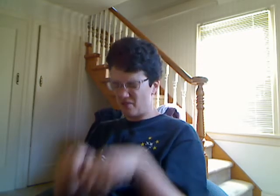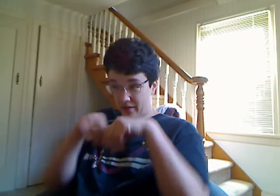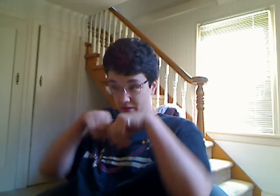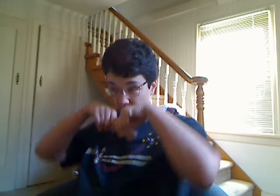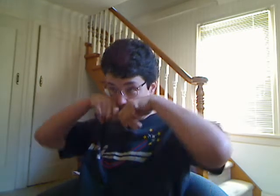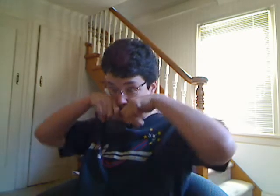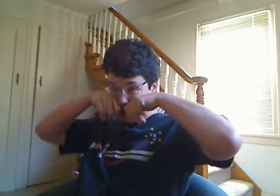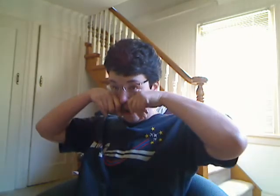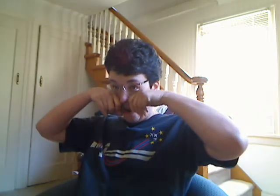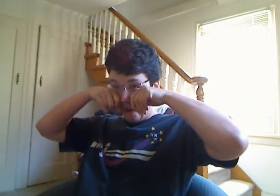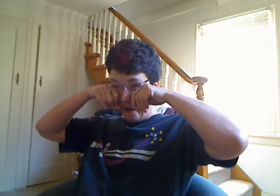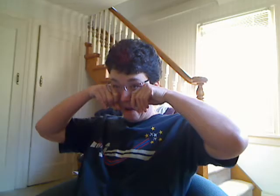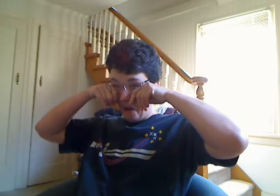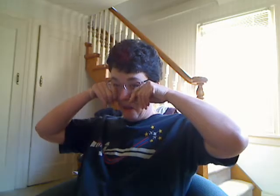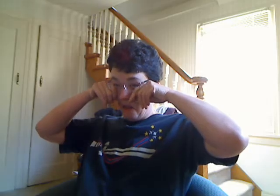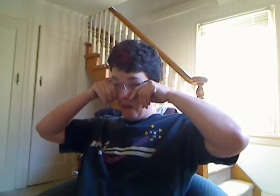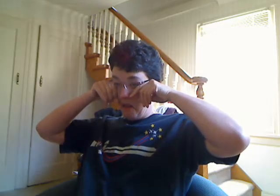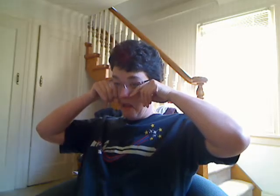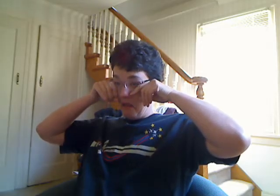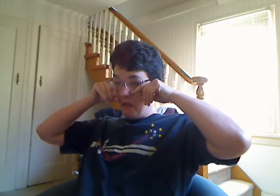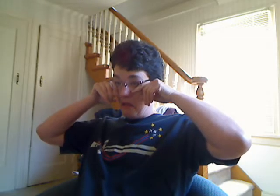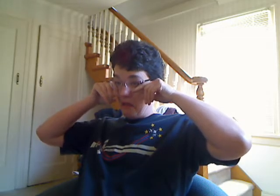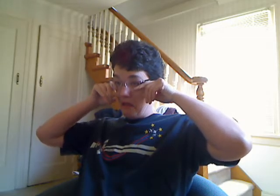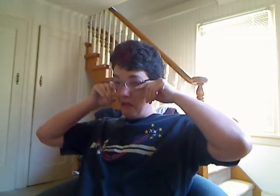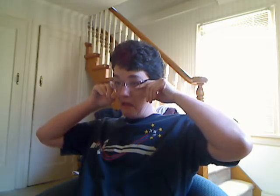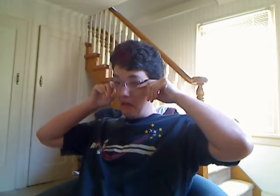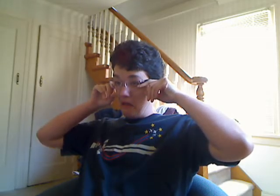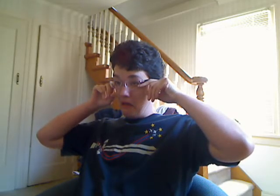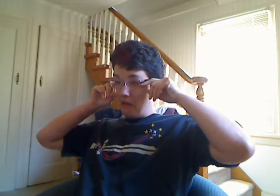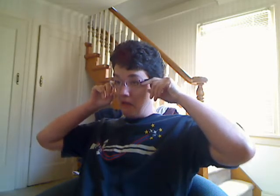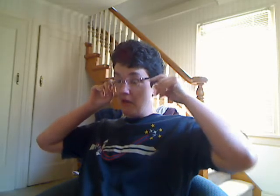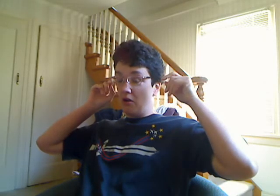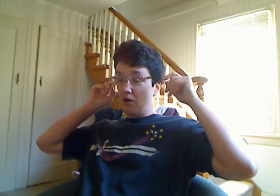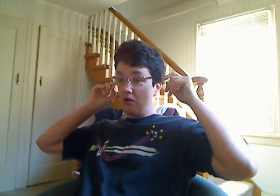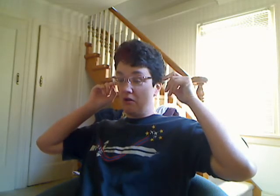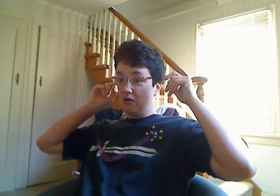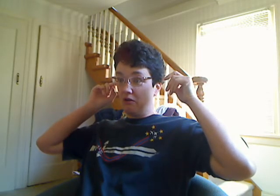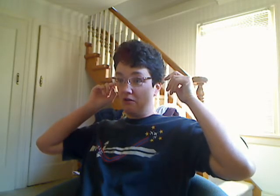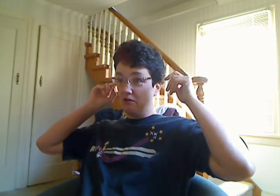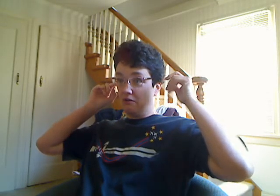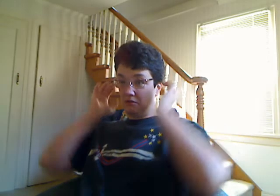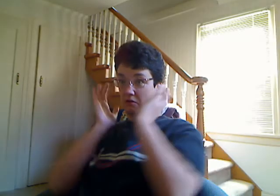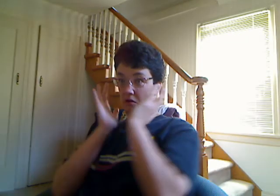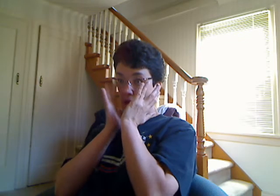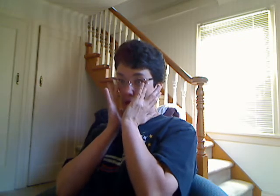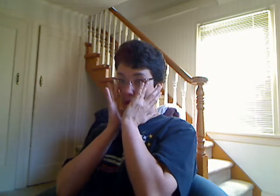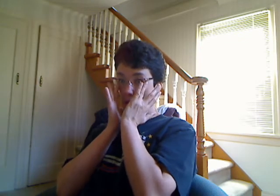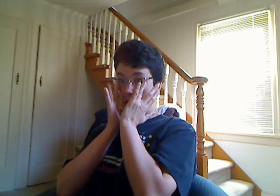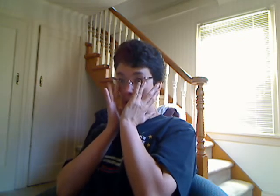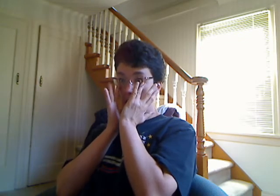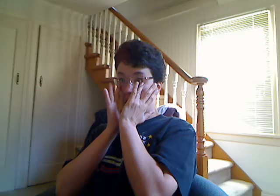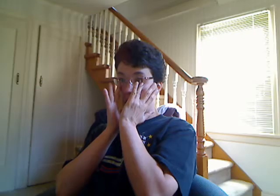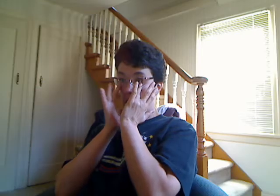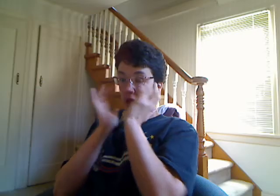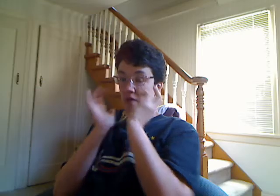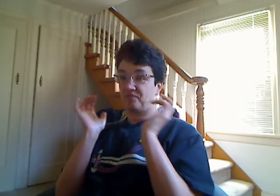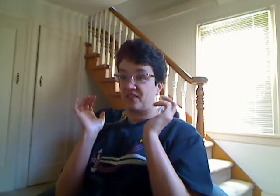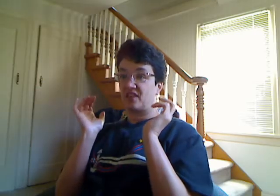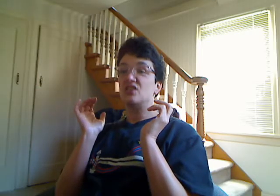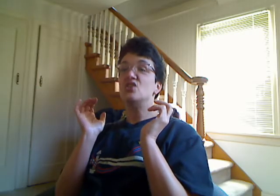Oh my god. Ugh. Okay. Ugh. I'm gonna try this one more time. Now that I know what to expect